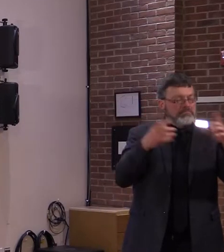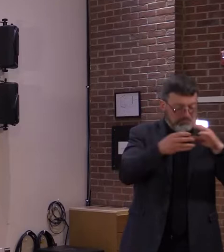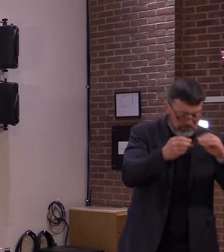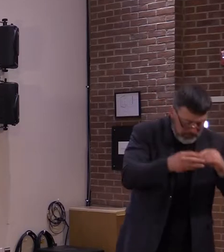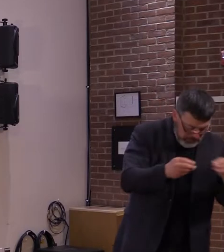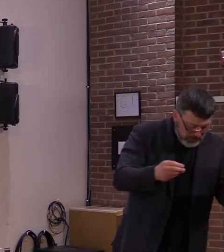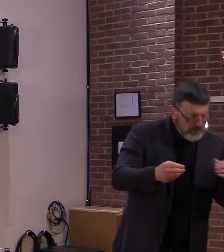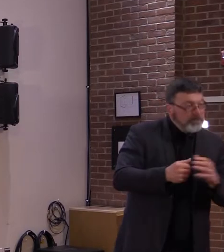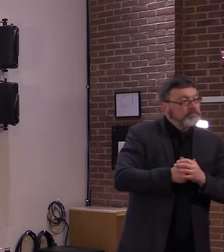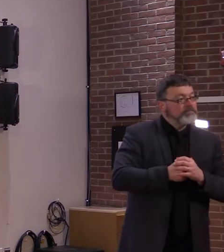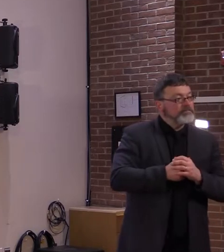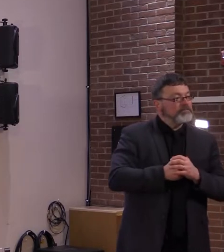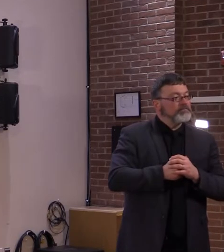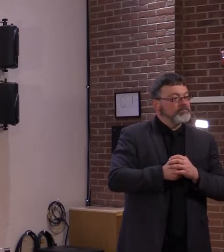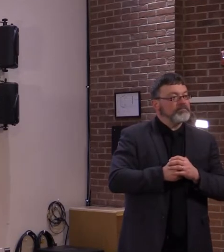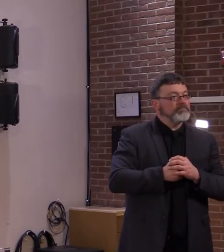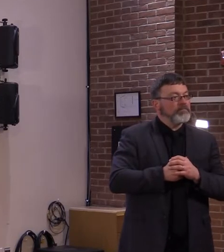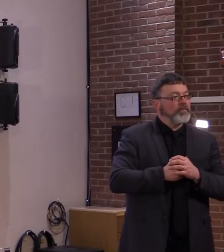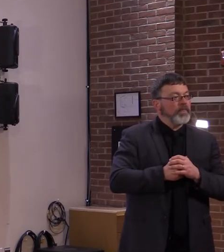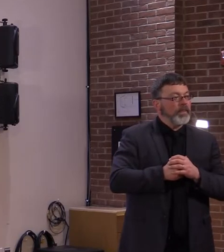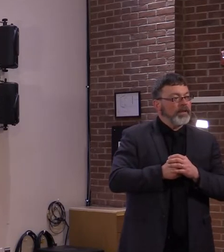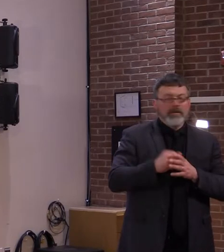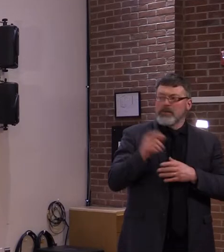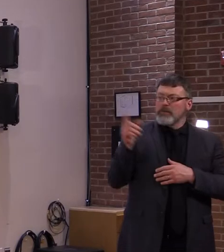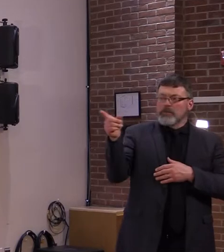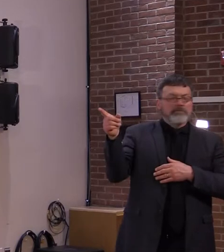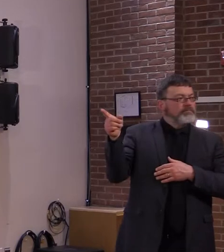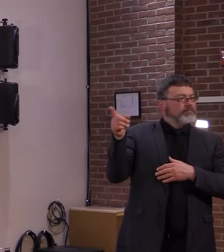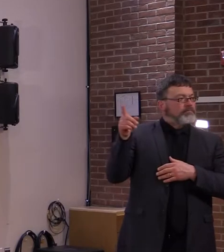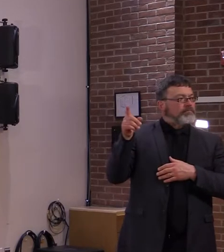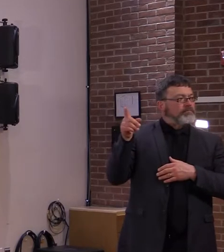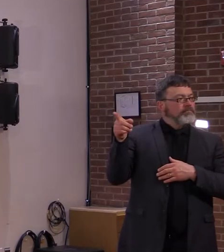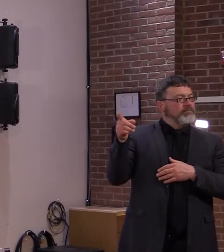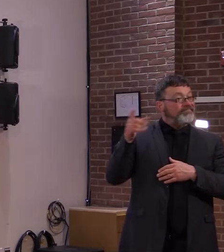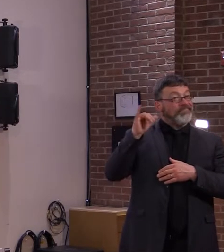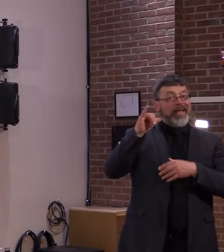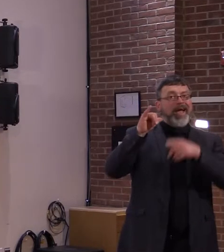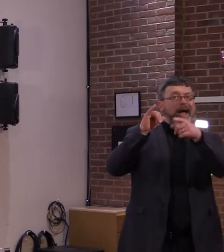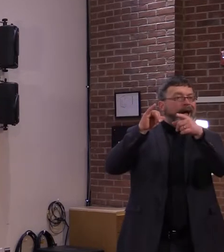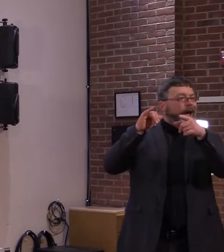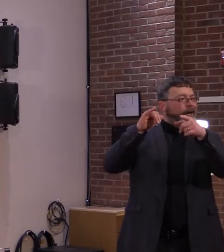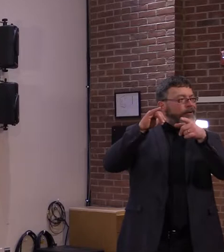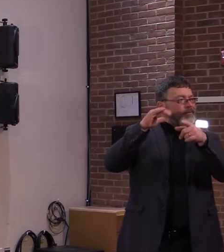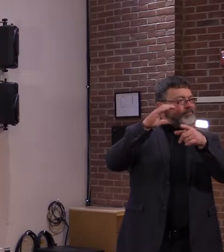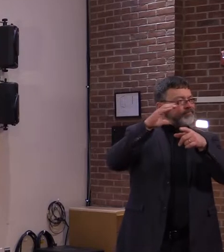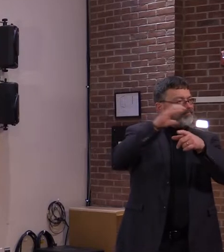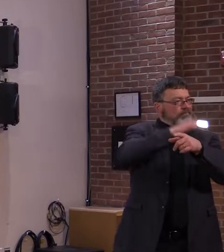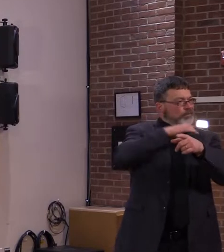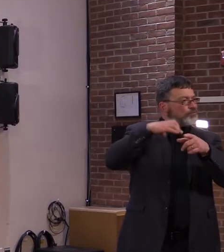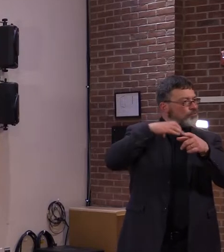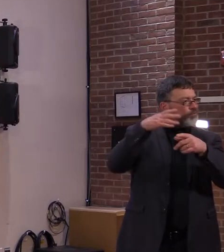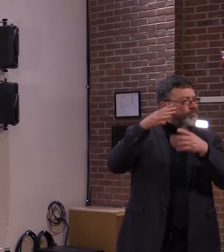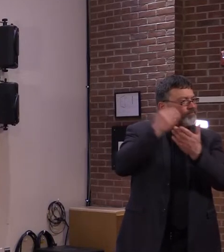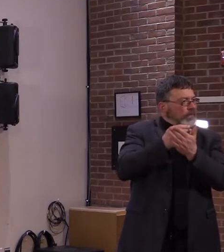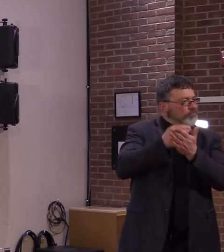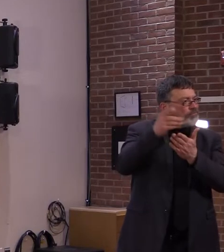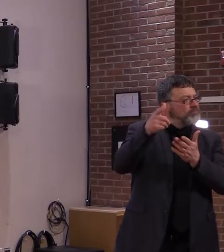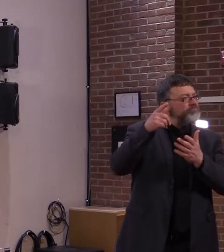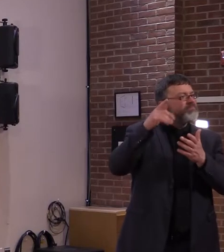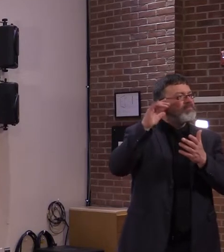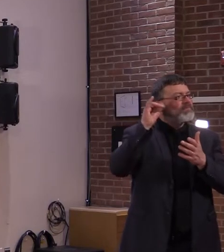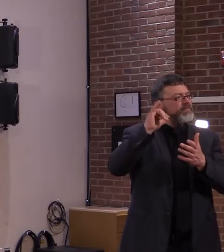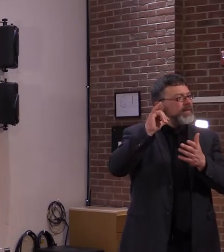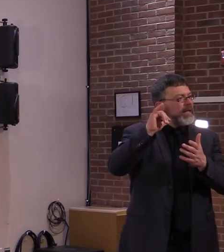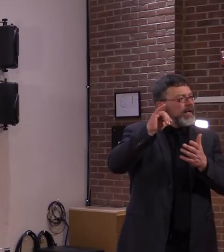So, Commissioner Peechek mentioned that we're seeing vaccination rates decreased about 3% last